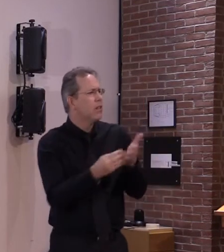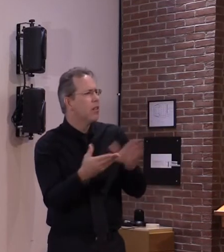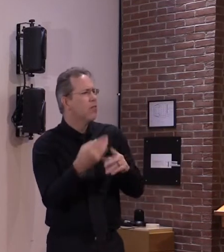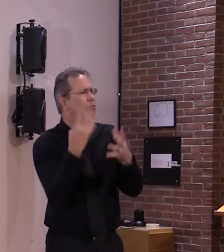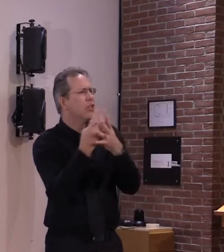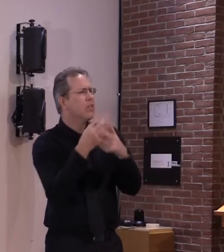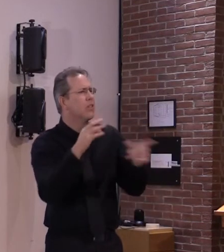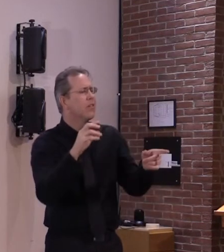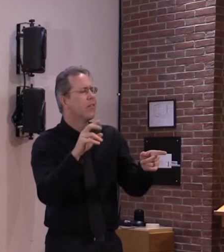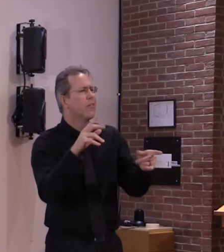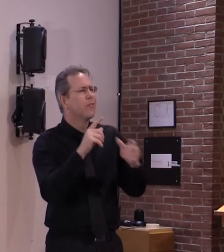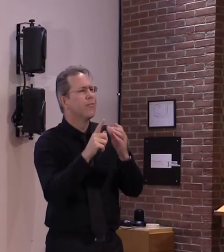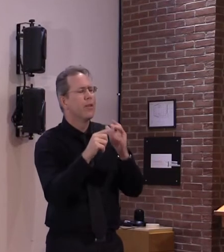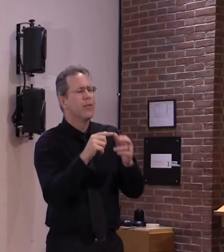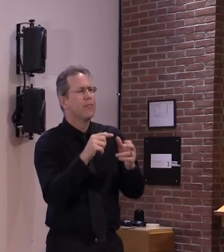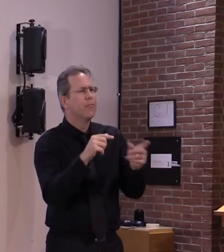hear that